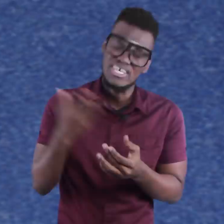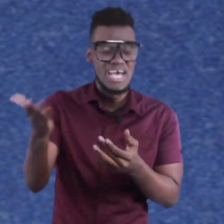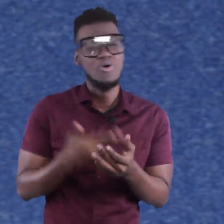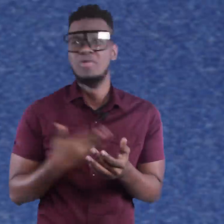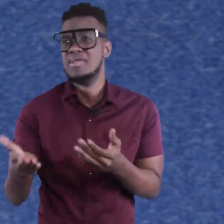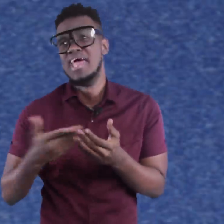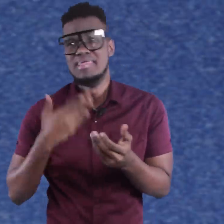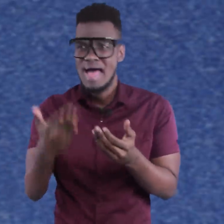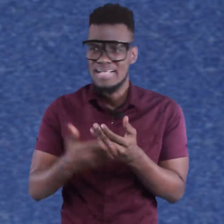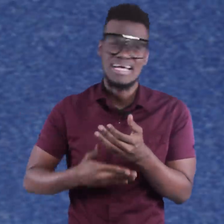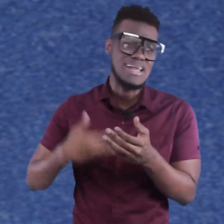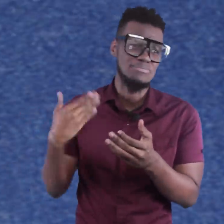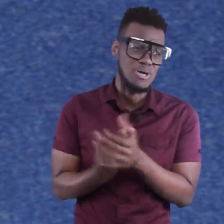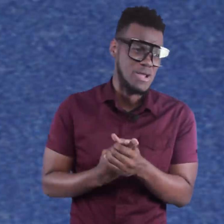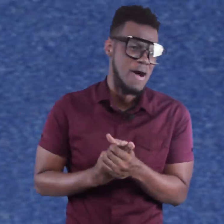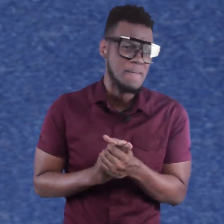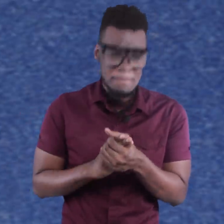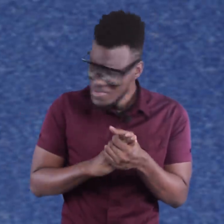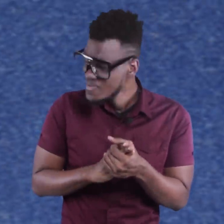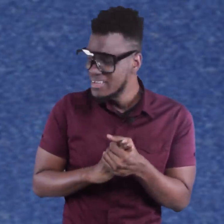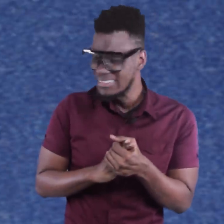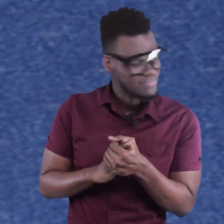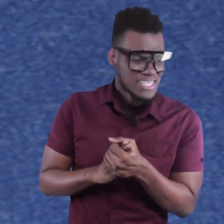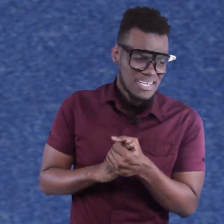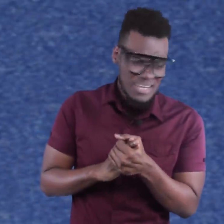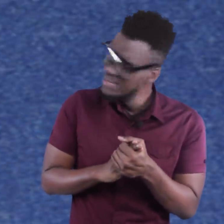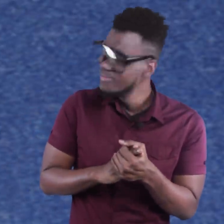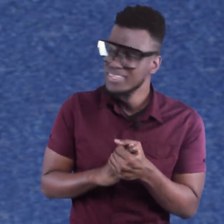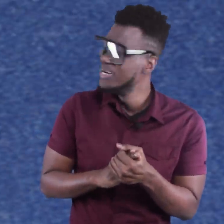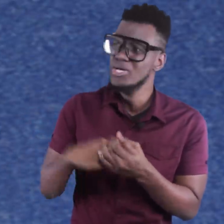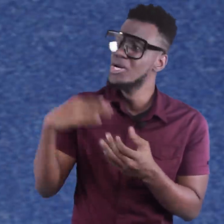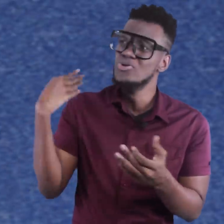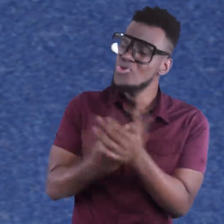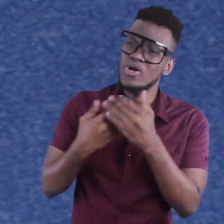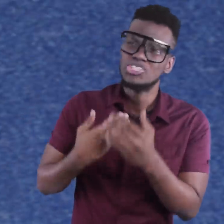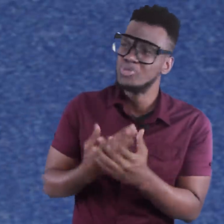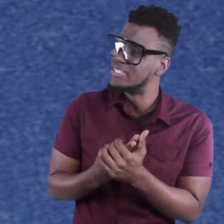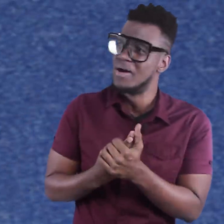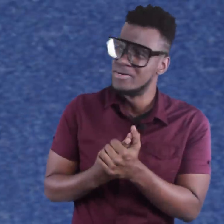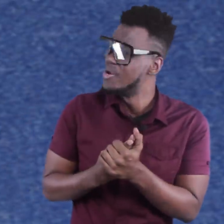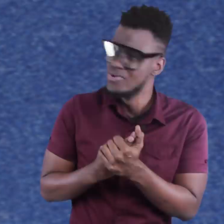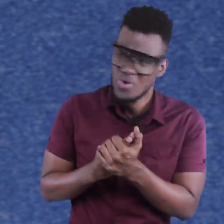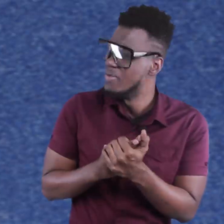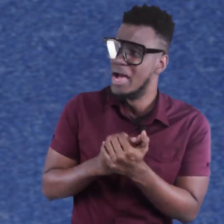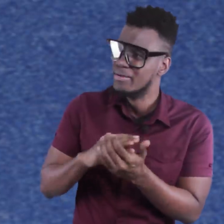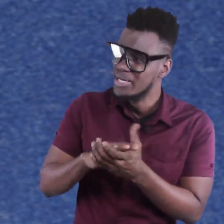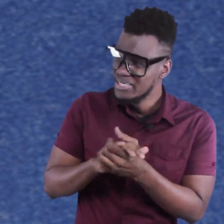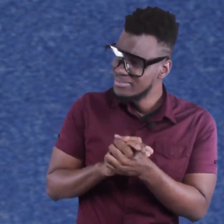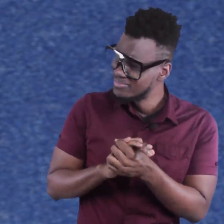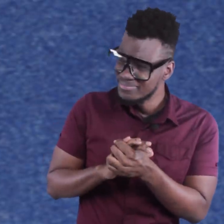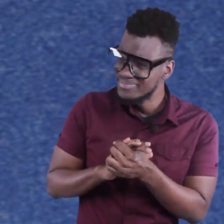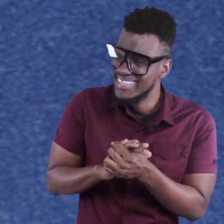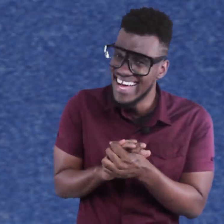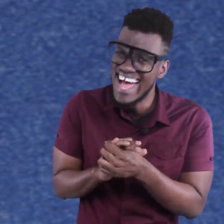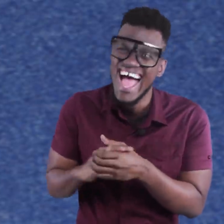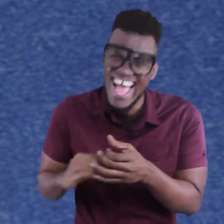pricey you alone get the dance and them something man you don't know the stress man you don't know it man